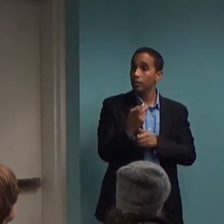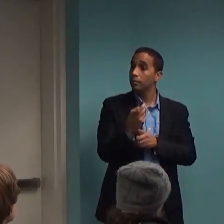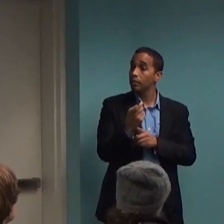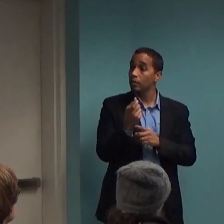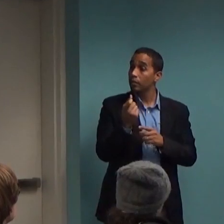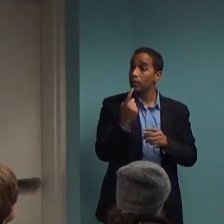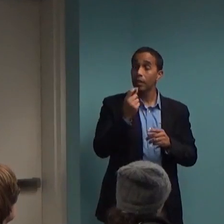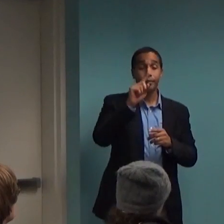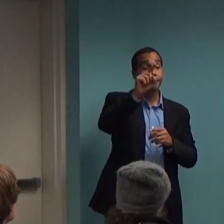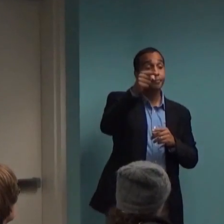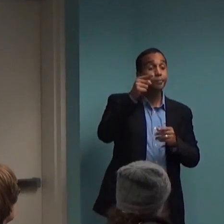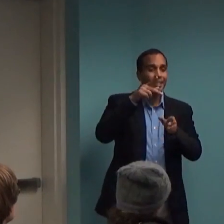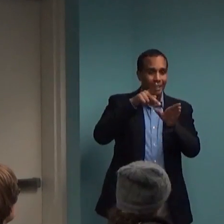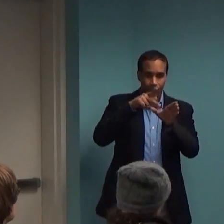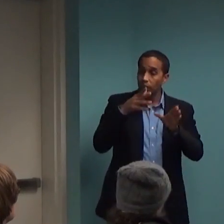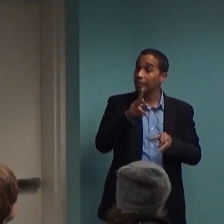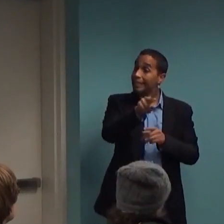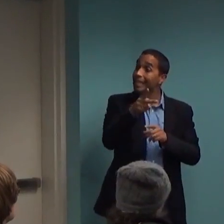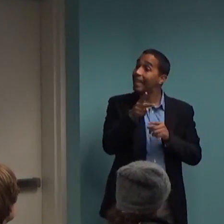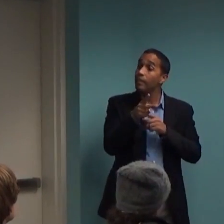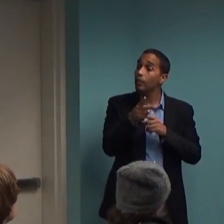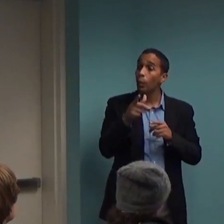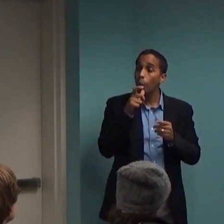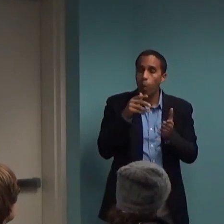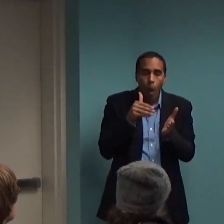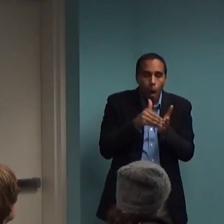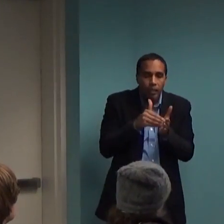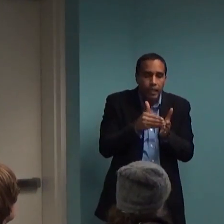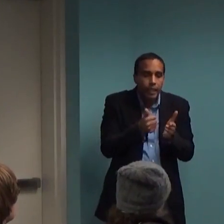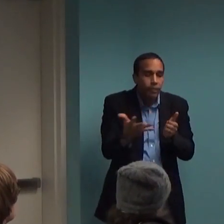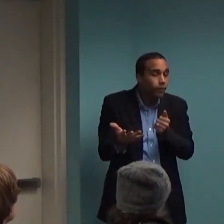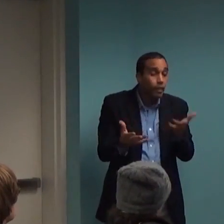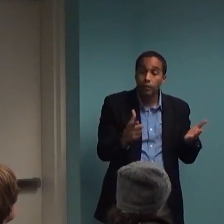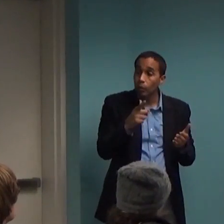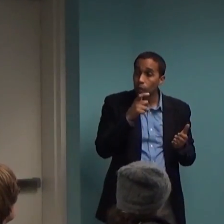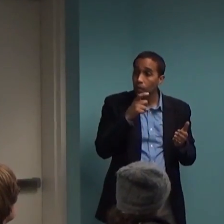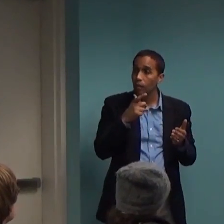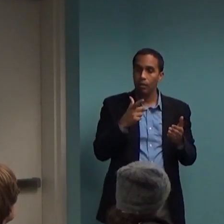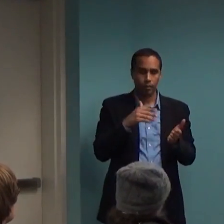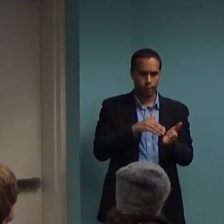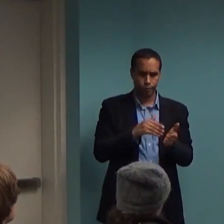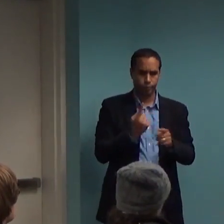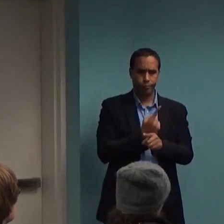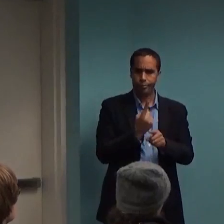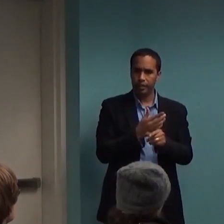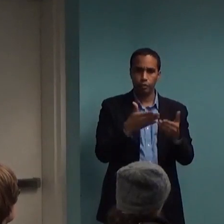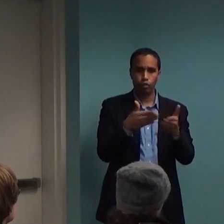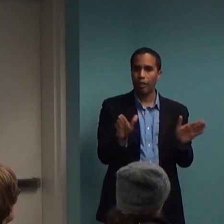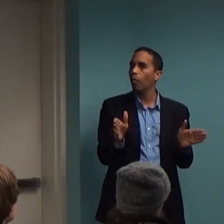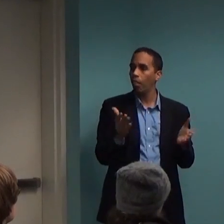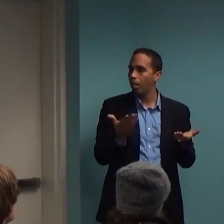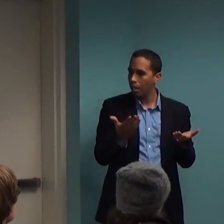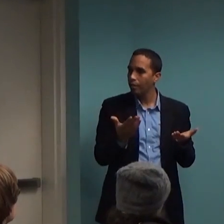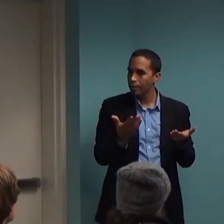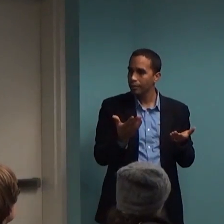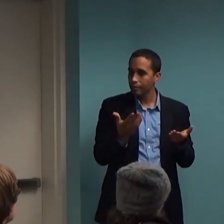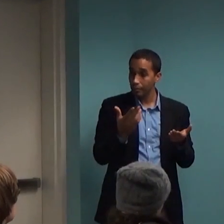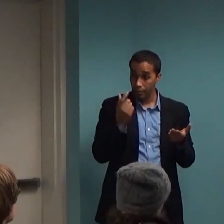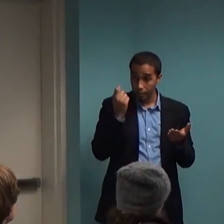psychiatric medications behind psychiatrists or general practitioners. And it's actually pretty close, too. It's not